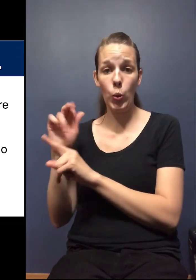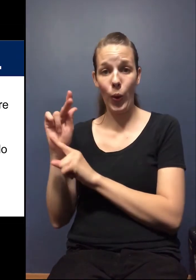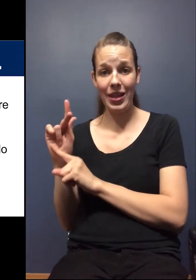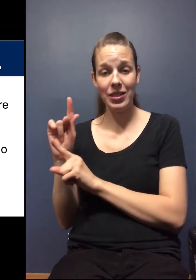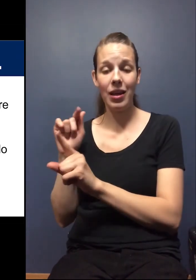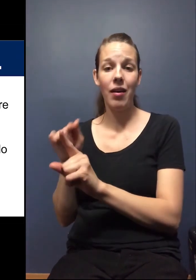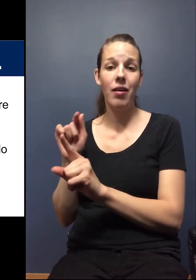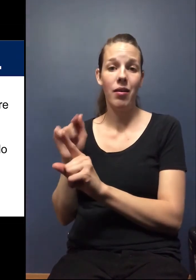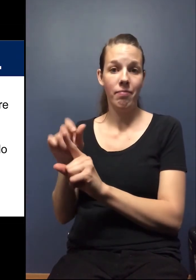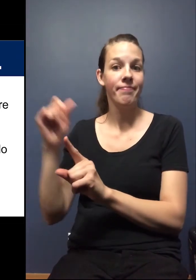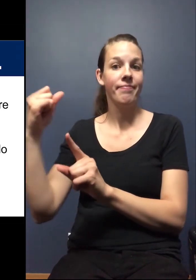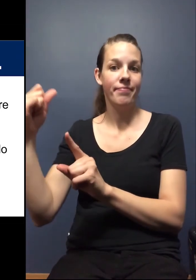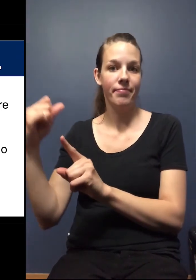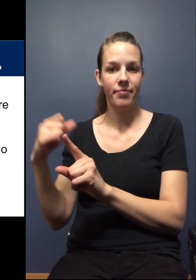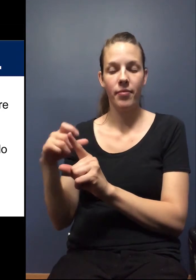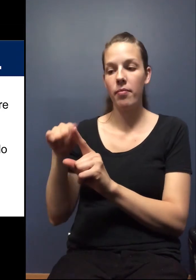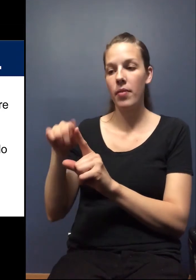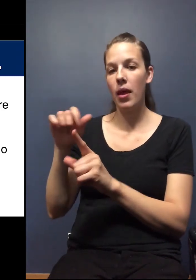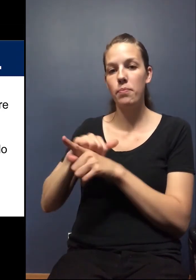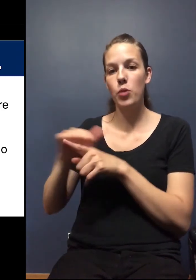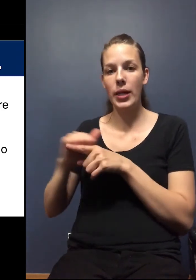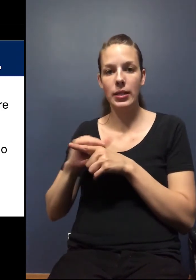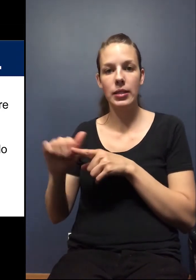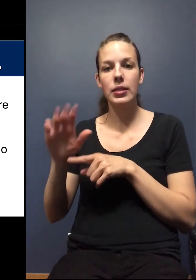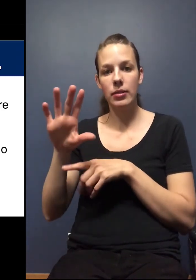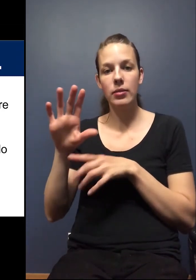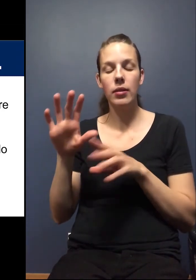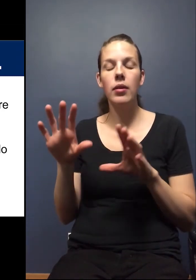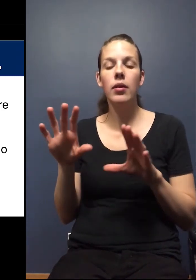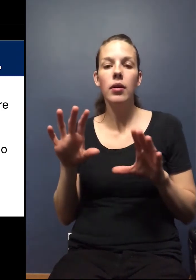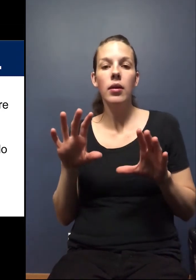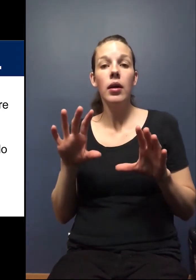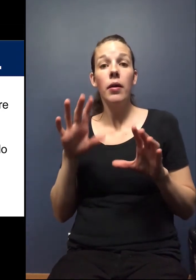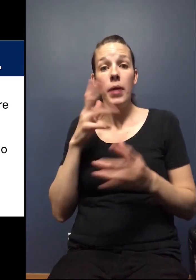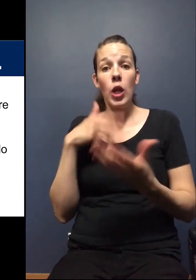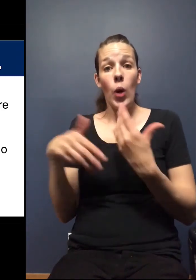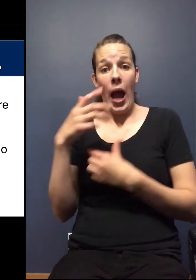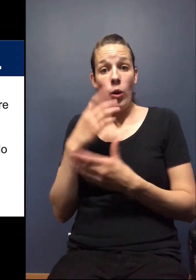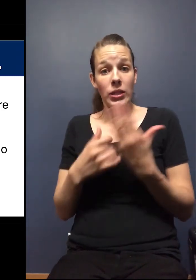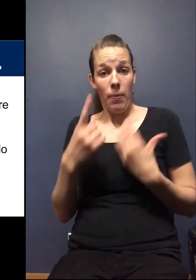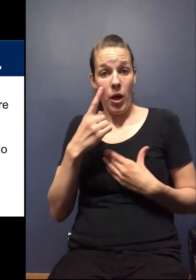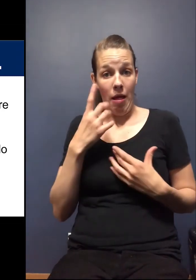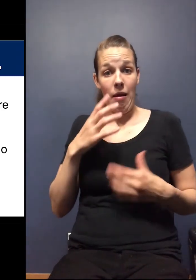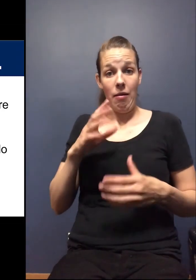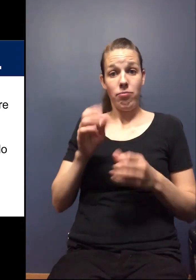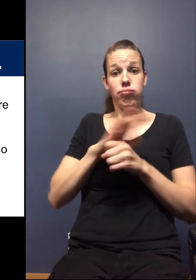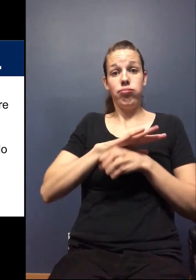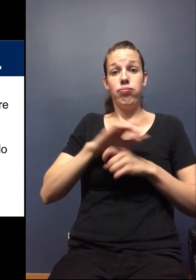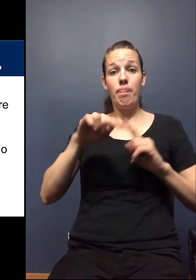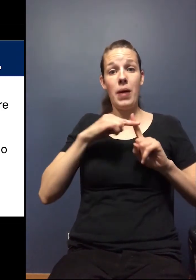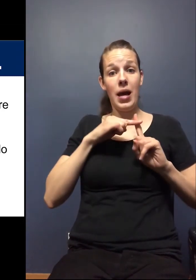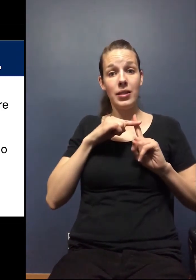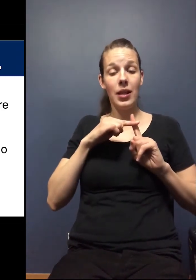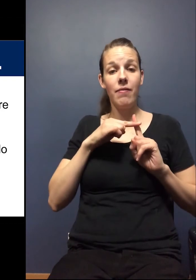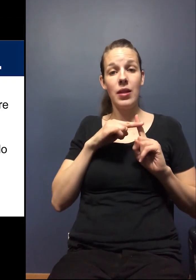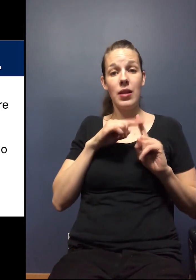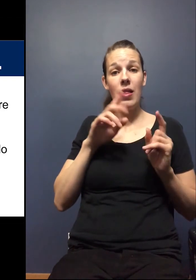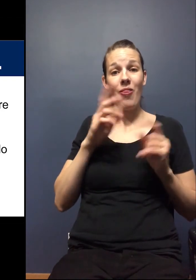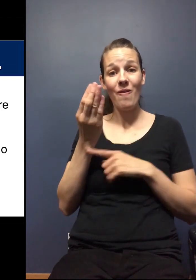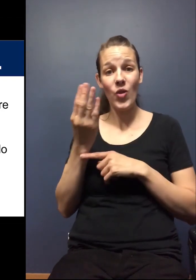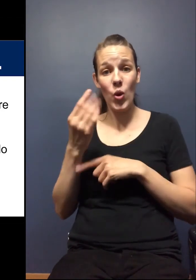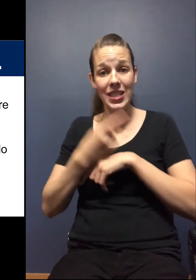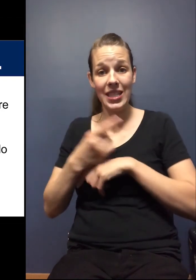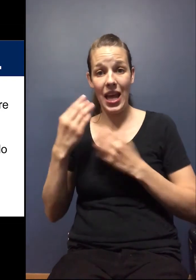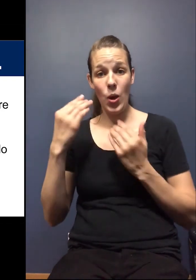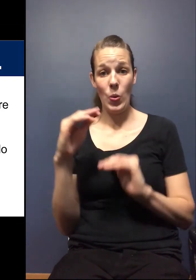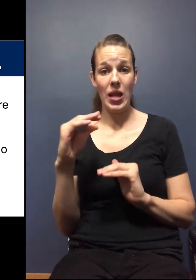uh, then your practices also know that if you have been around somebody who has COVID positive, there's that 14